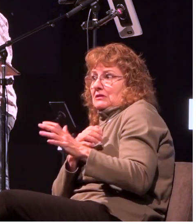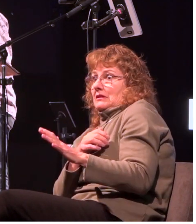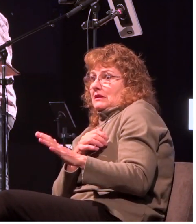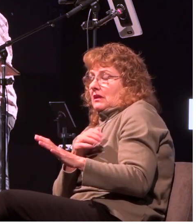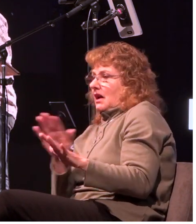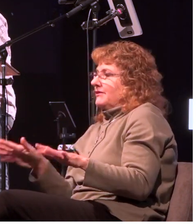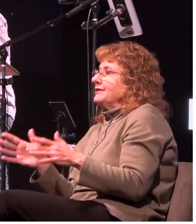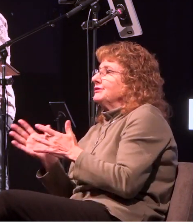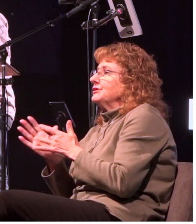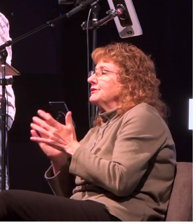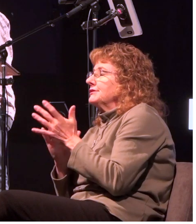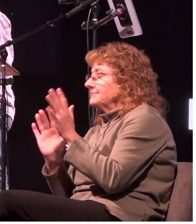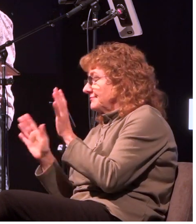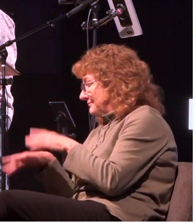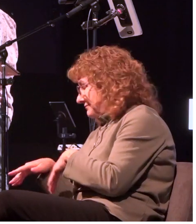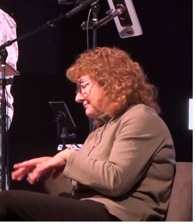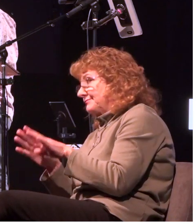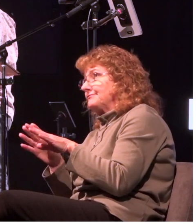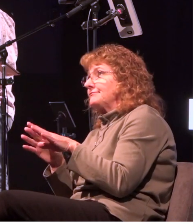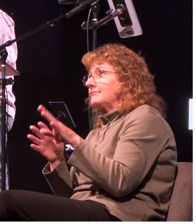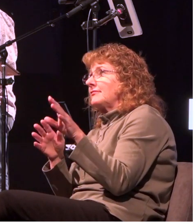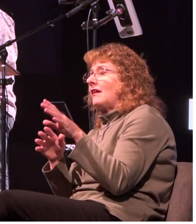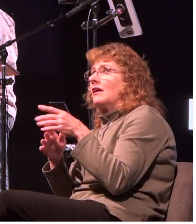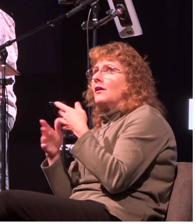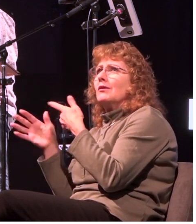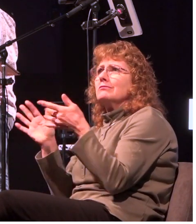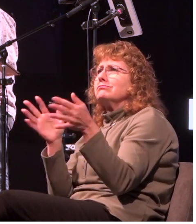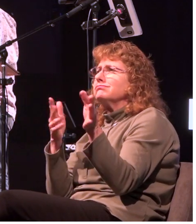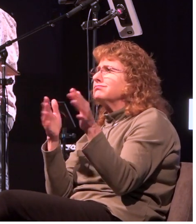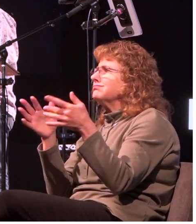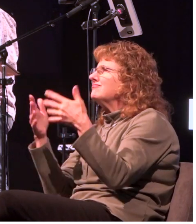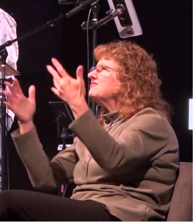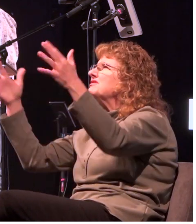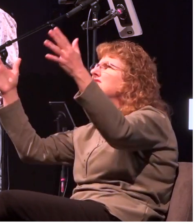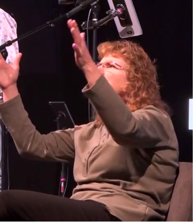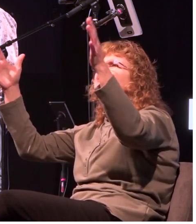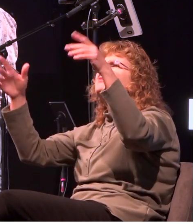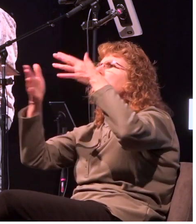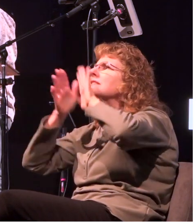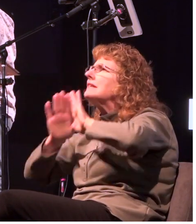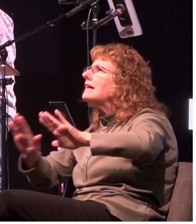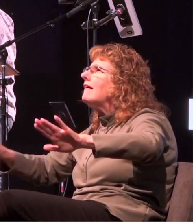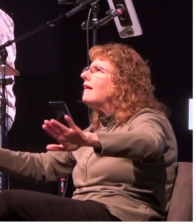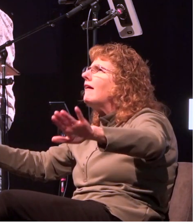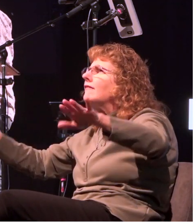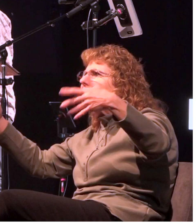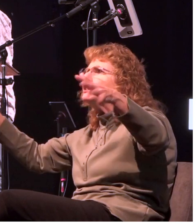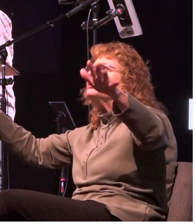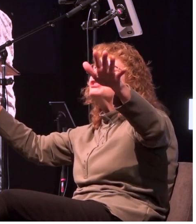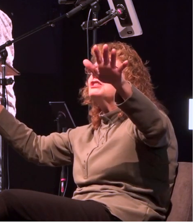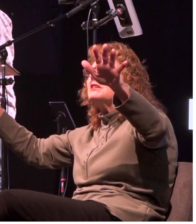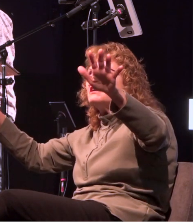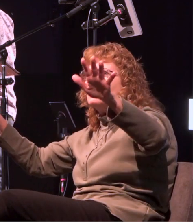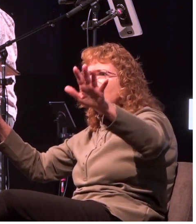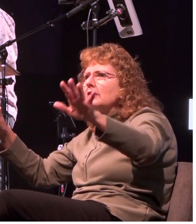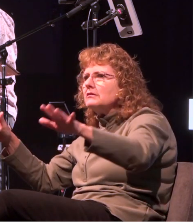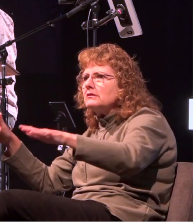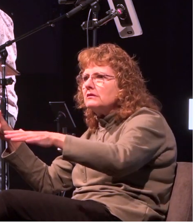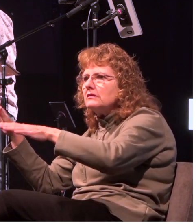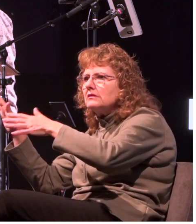jesus arose he rebuked the wind and uh said to the sea peace be still and the wind ceased and there was a great calm but he